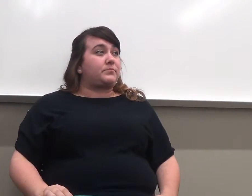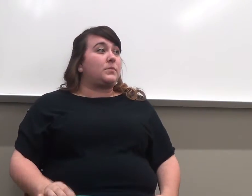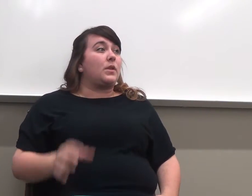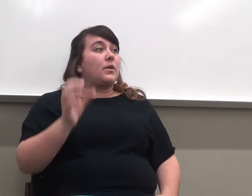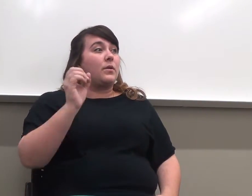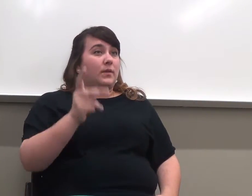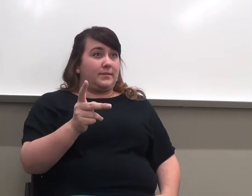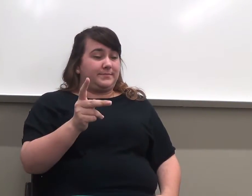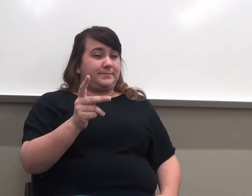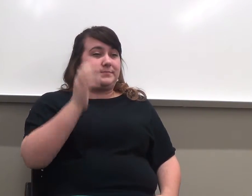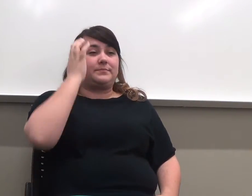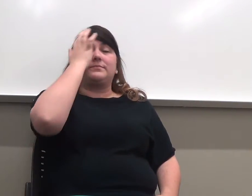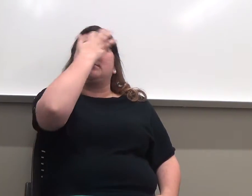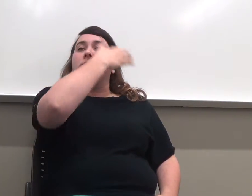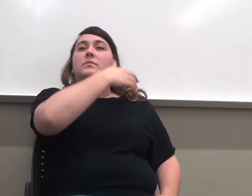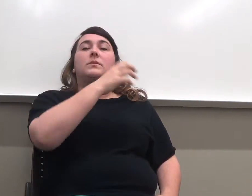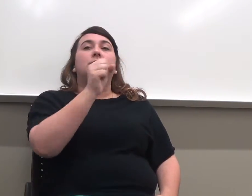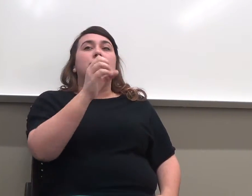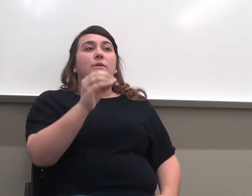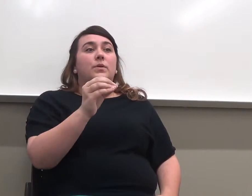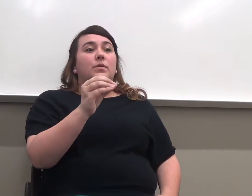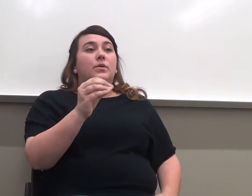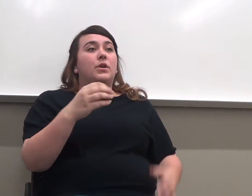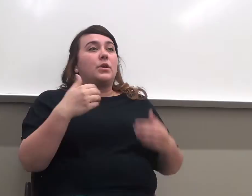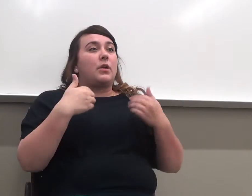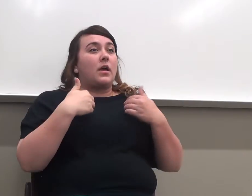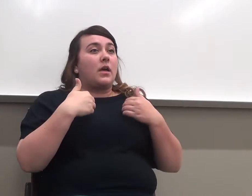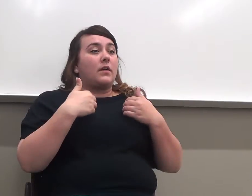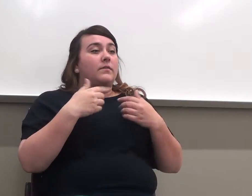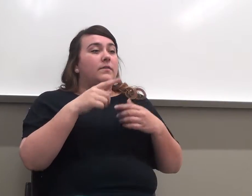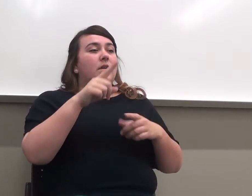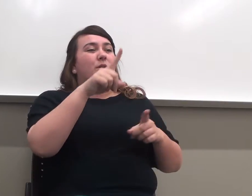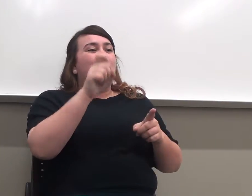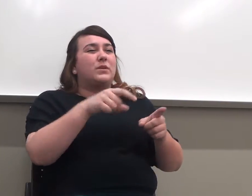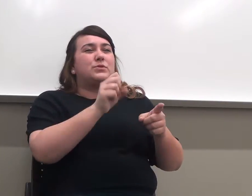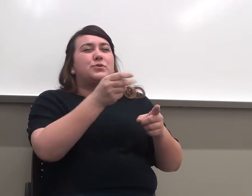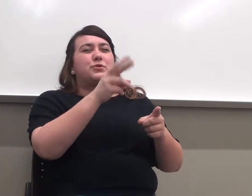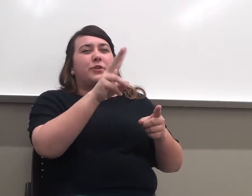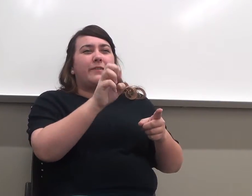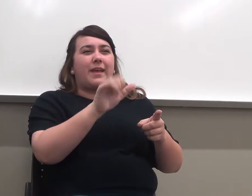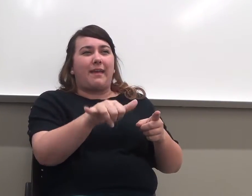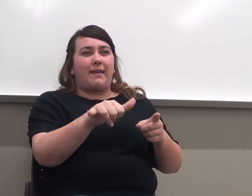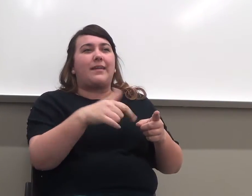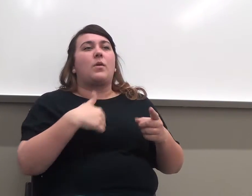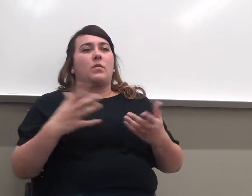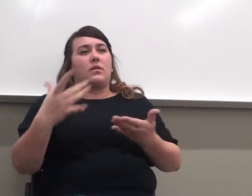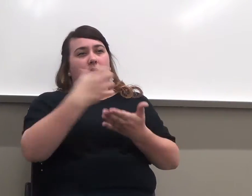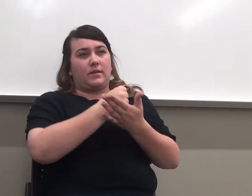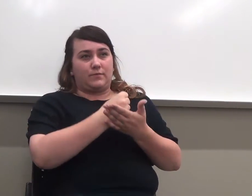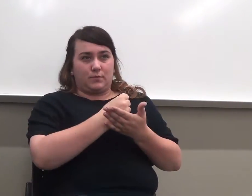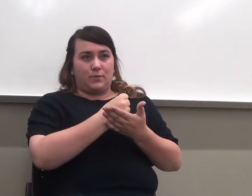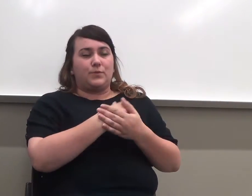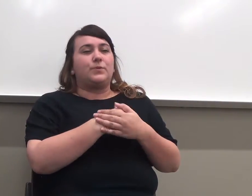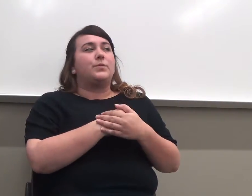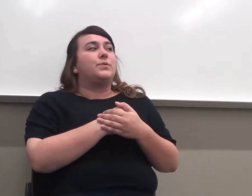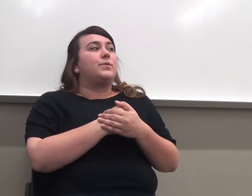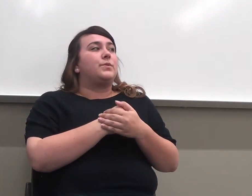Okay, so you have a little questionnaire that I'm going to collect from you at some